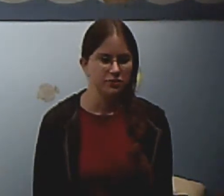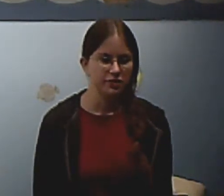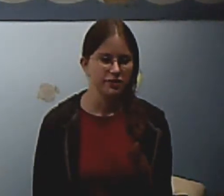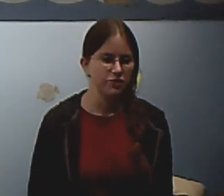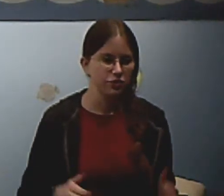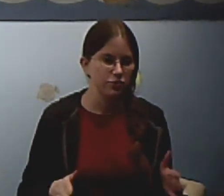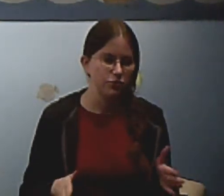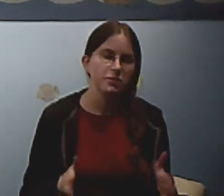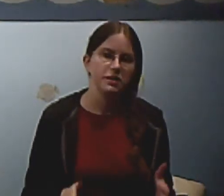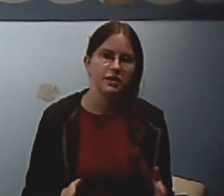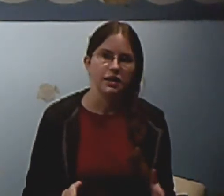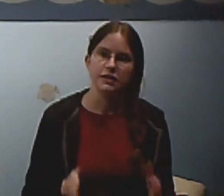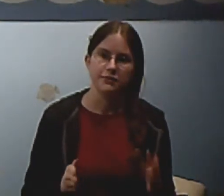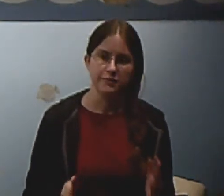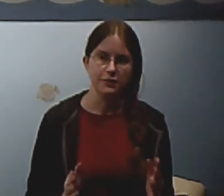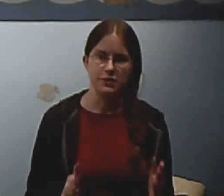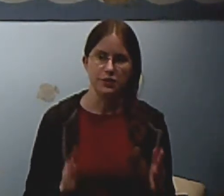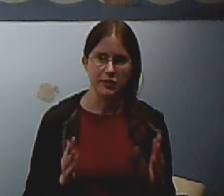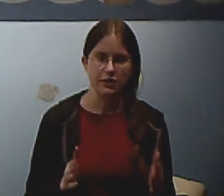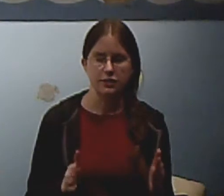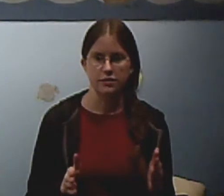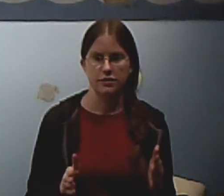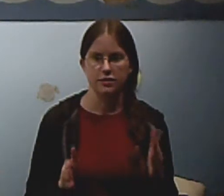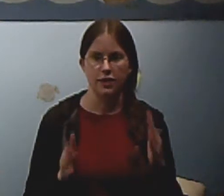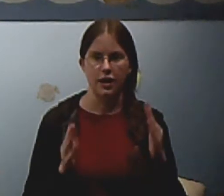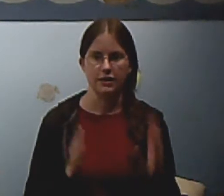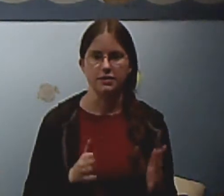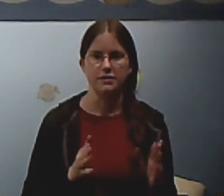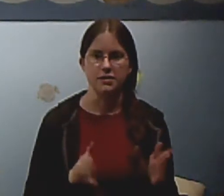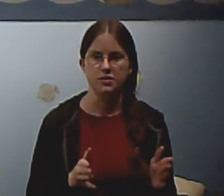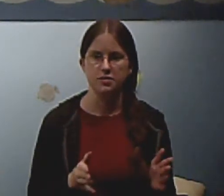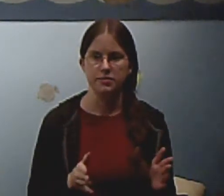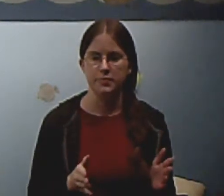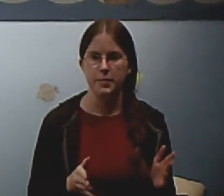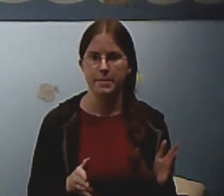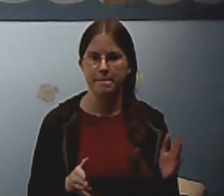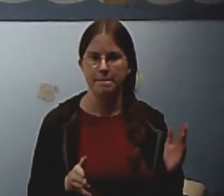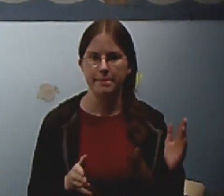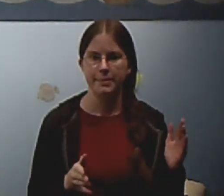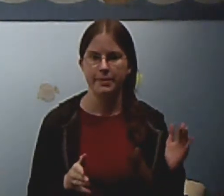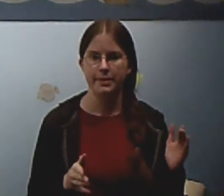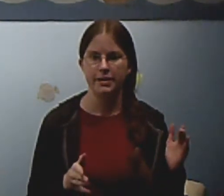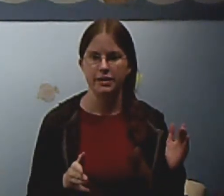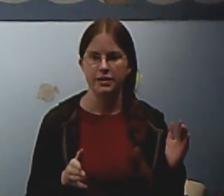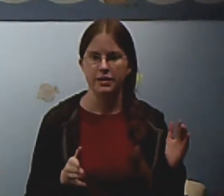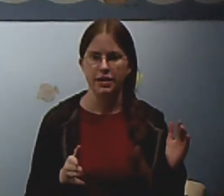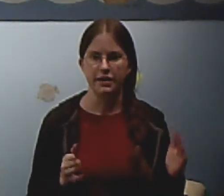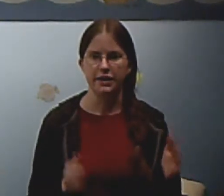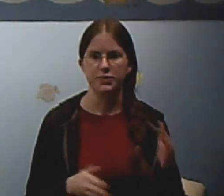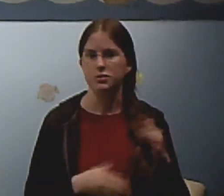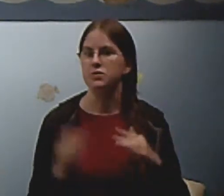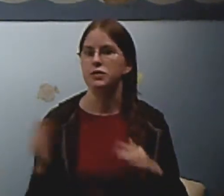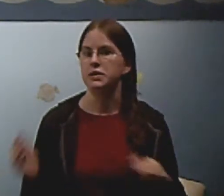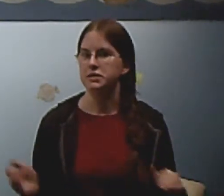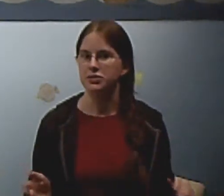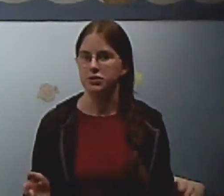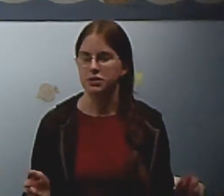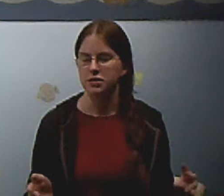And you only got like 15 minutes on the system, and then it was someone else's turn.